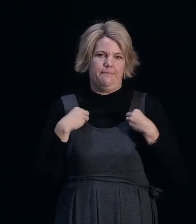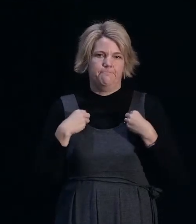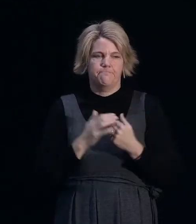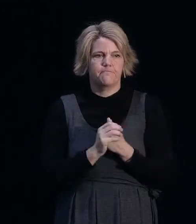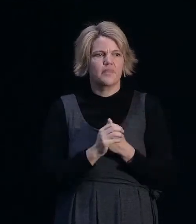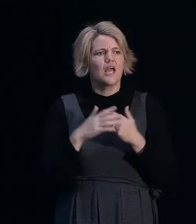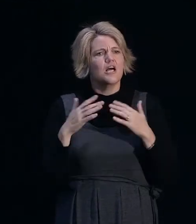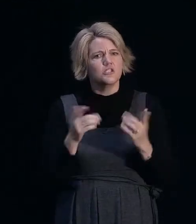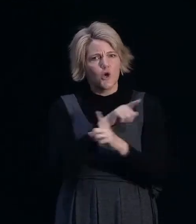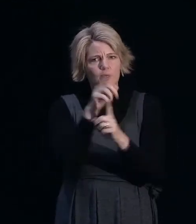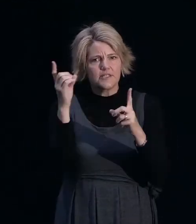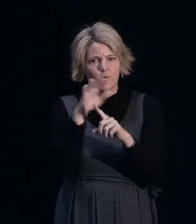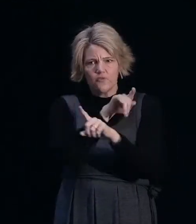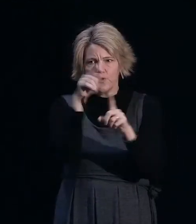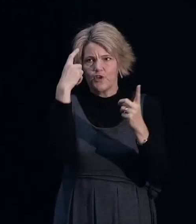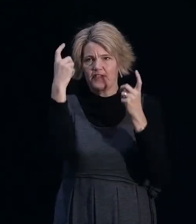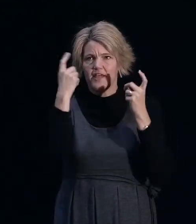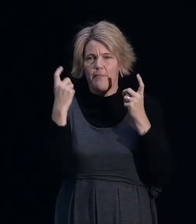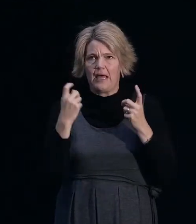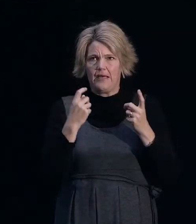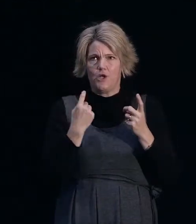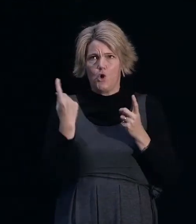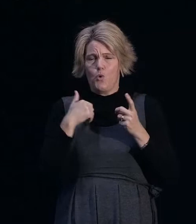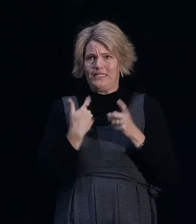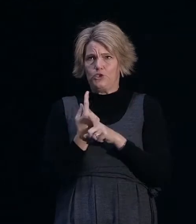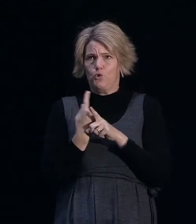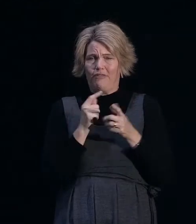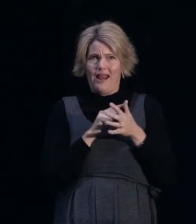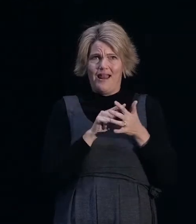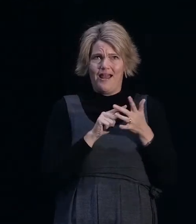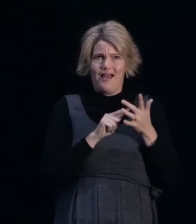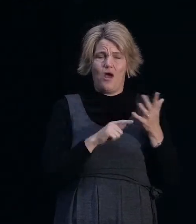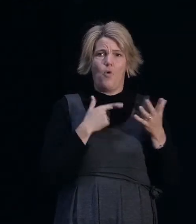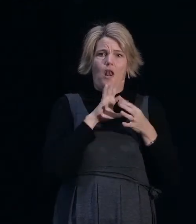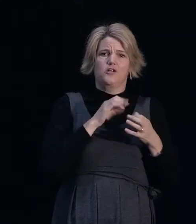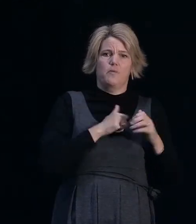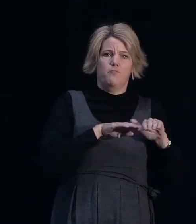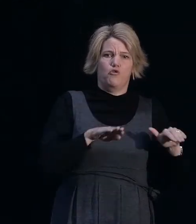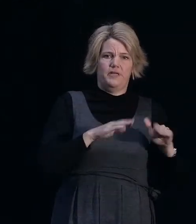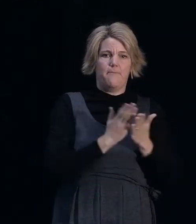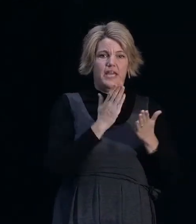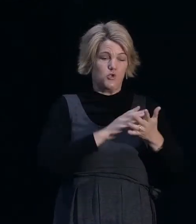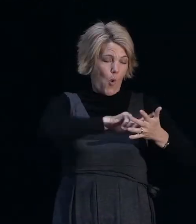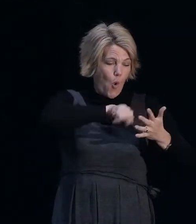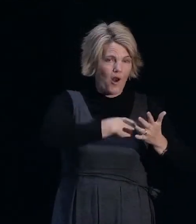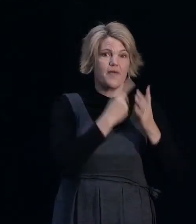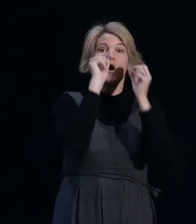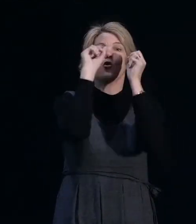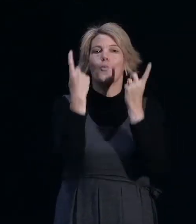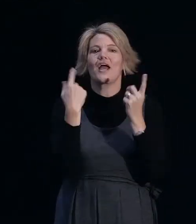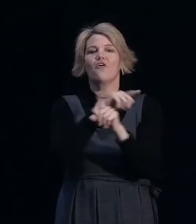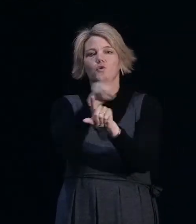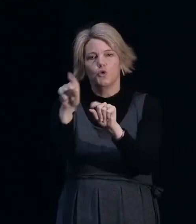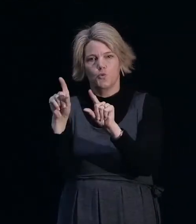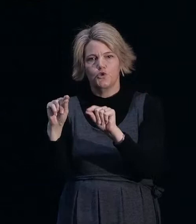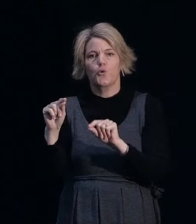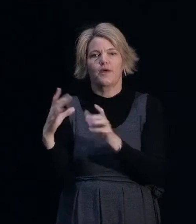just think about who are the various different parties that you need to talk to, who have an interest in your property, and make sure that they're aware of all the different things that you're going to be